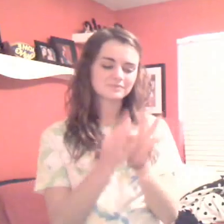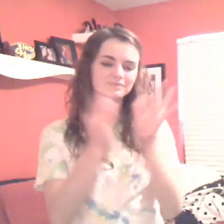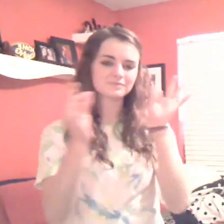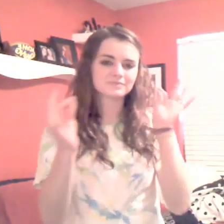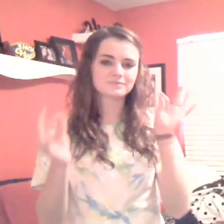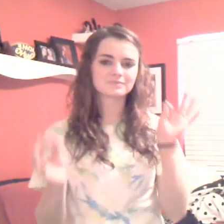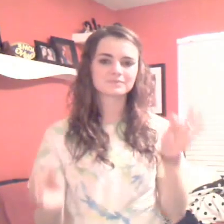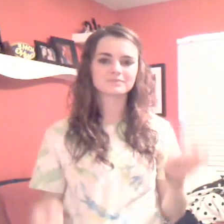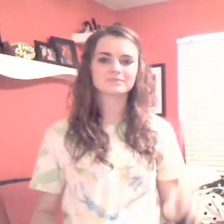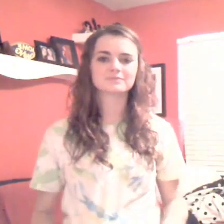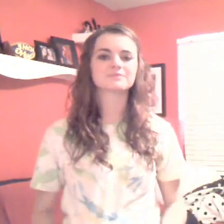view